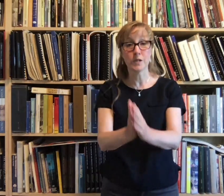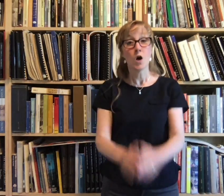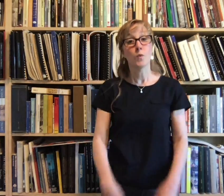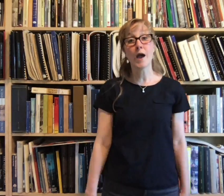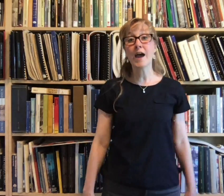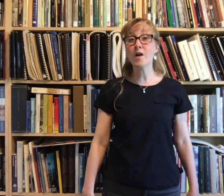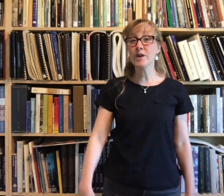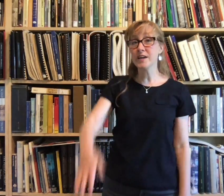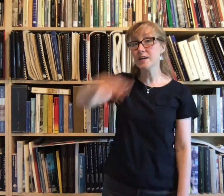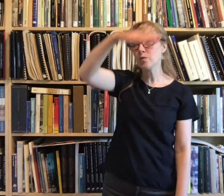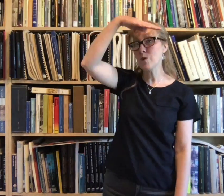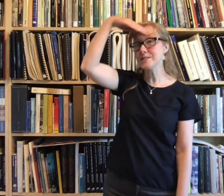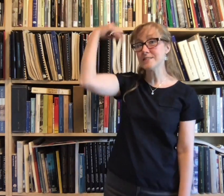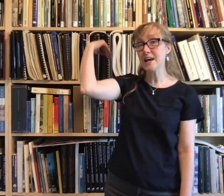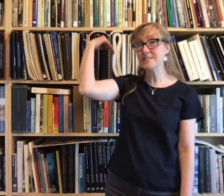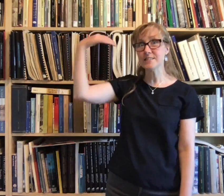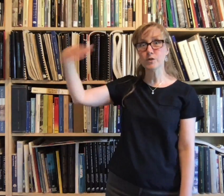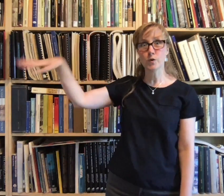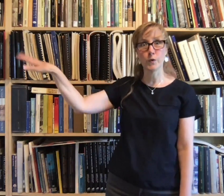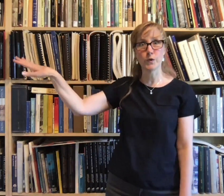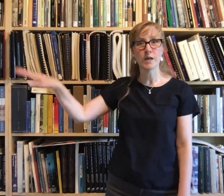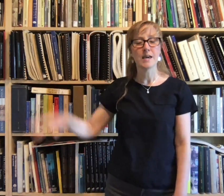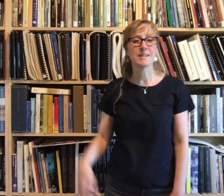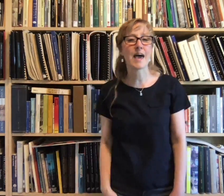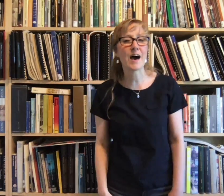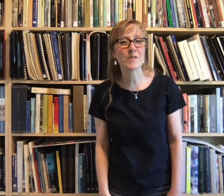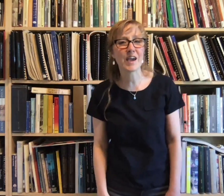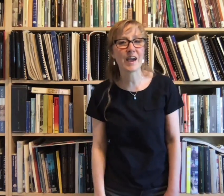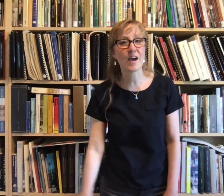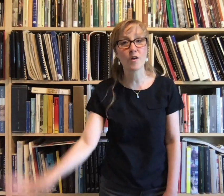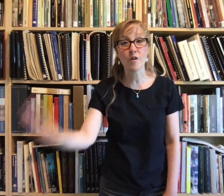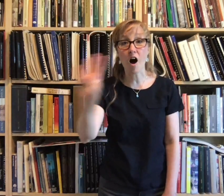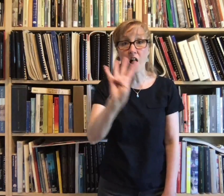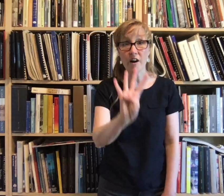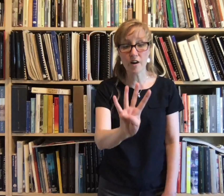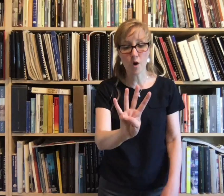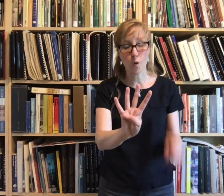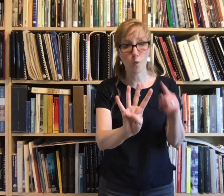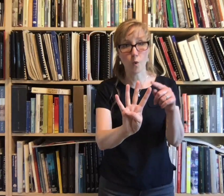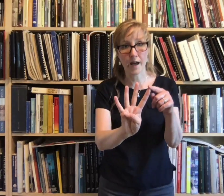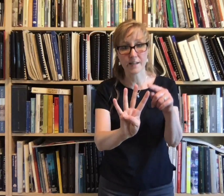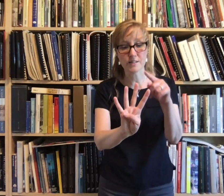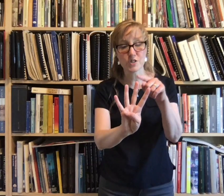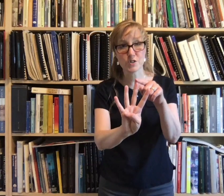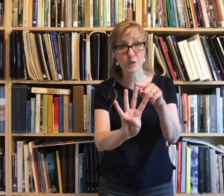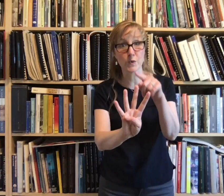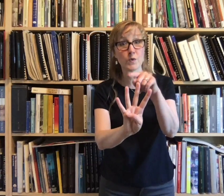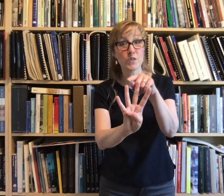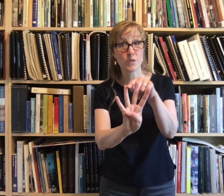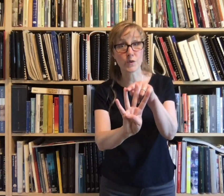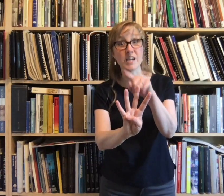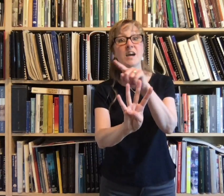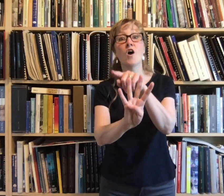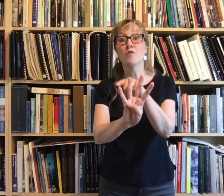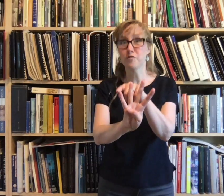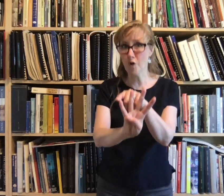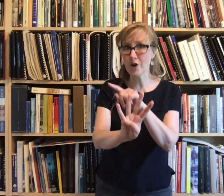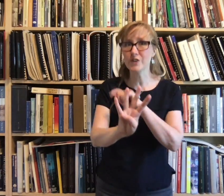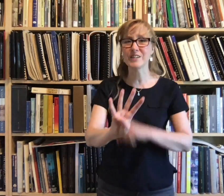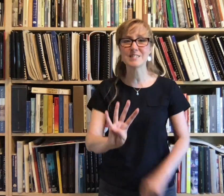where it was nice and cool. Now there are one, two, three, four green